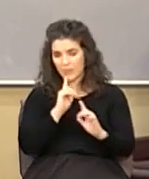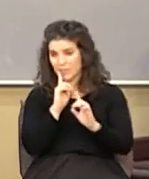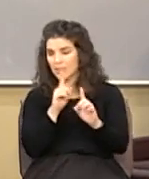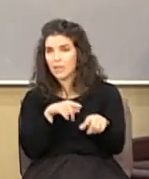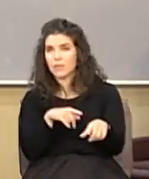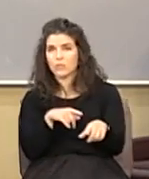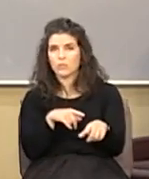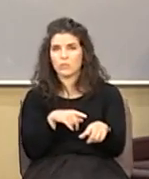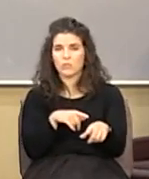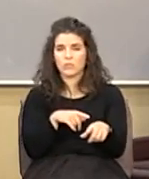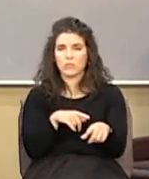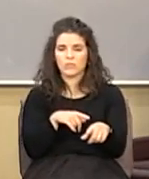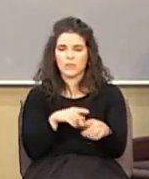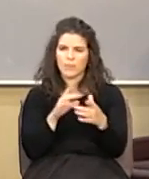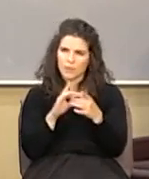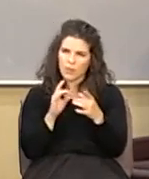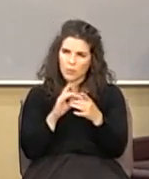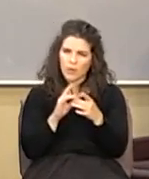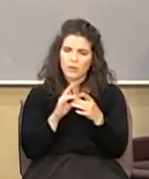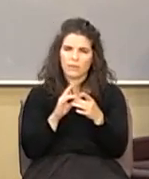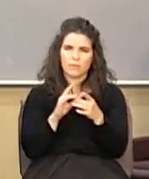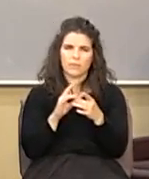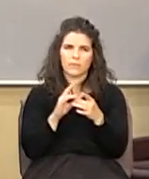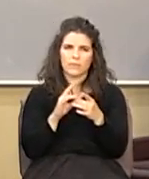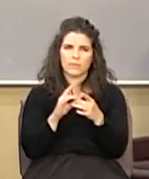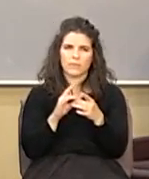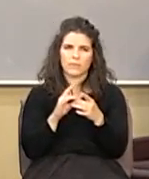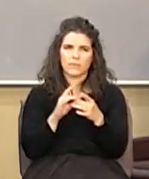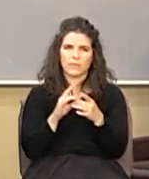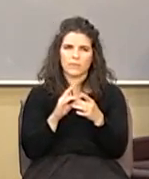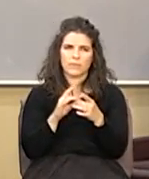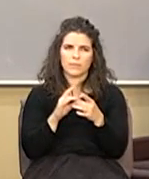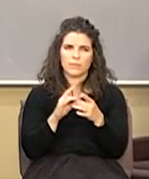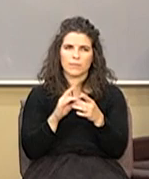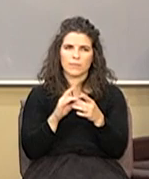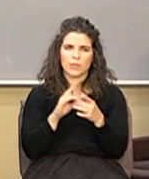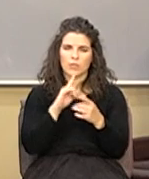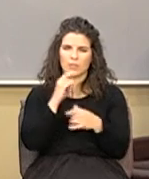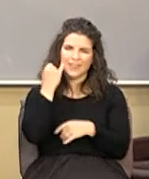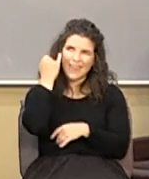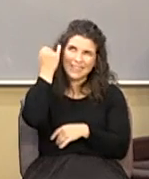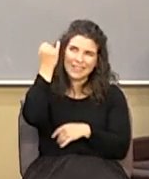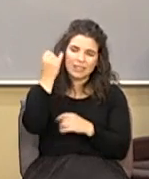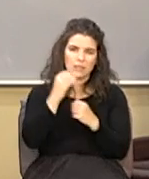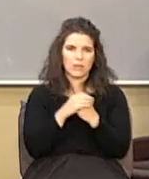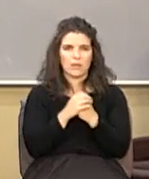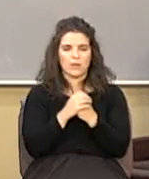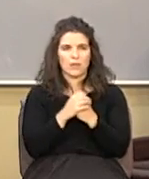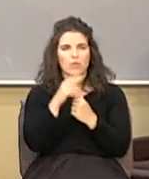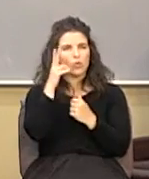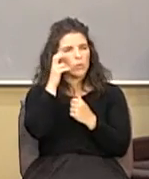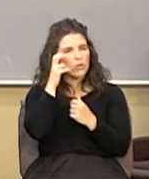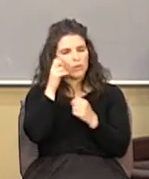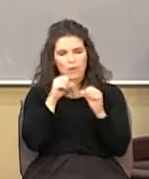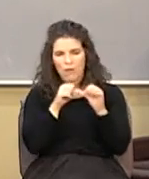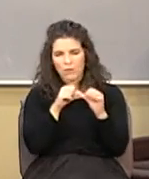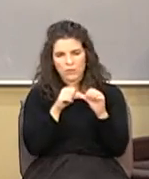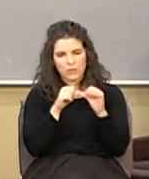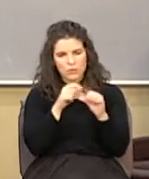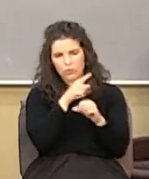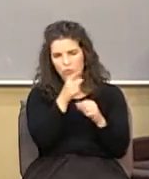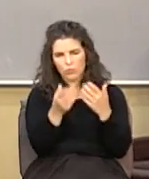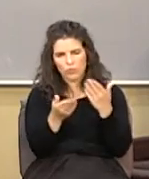and by the way there is a there's an idea there's a you hear it constantly you probably